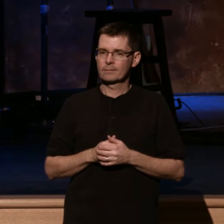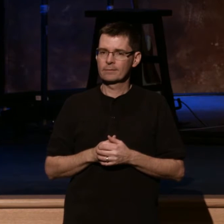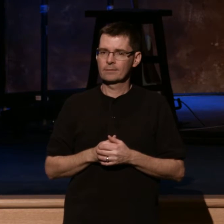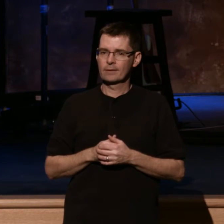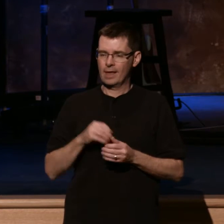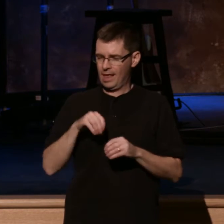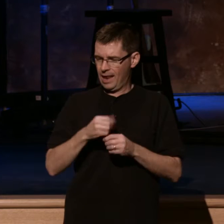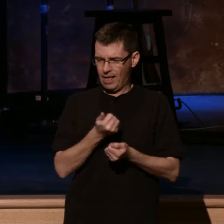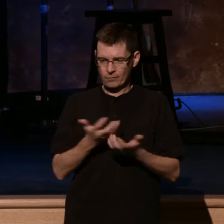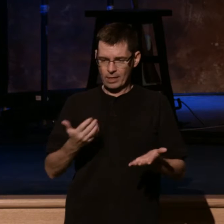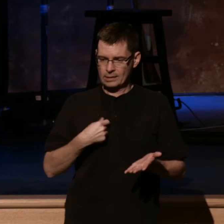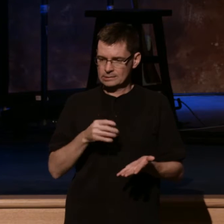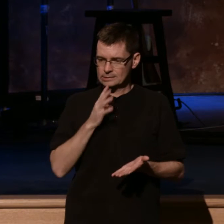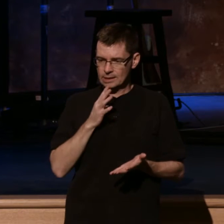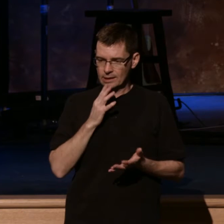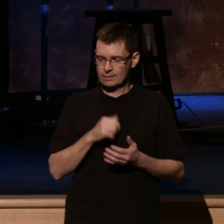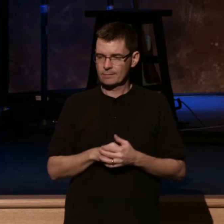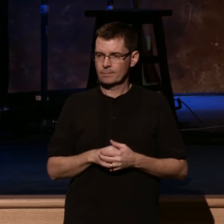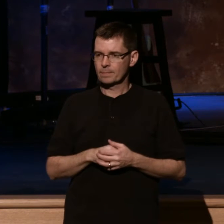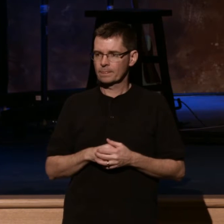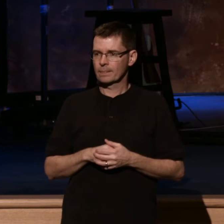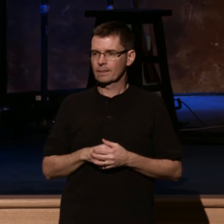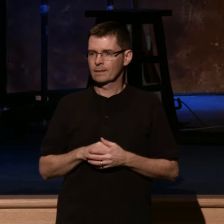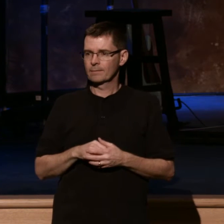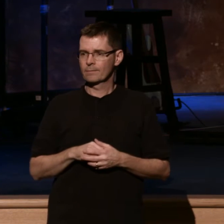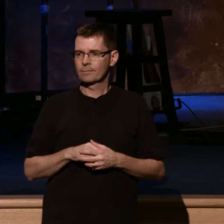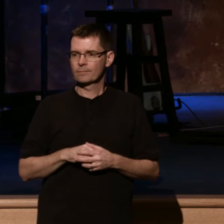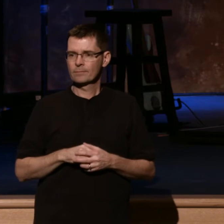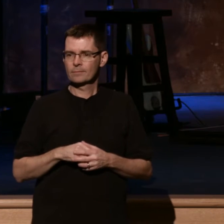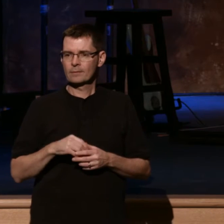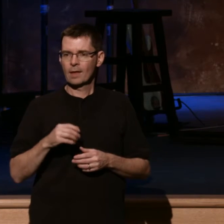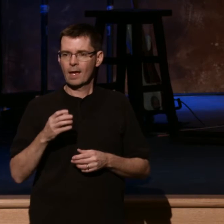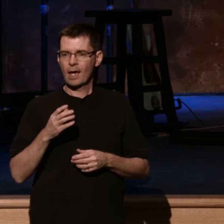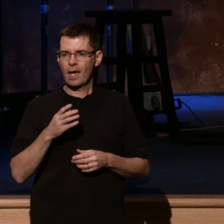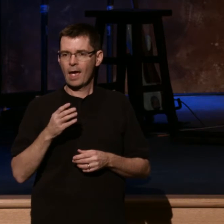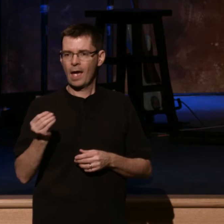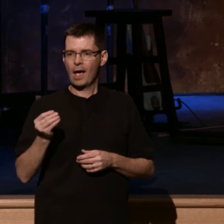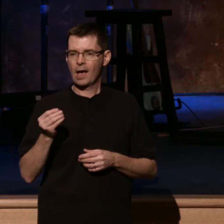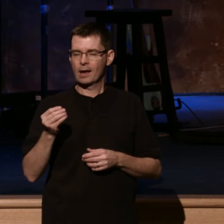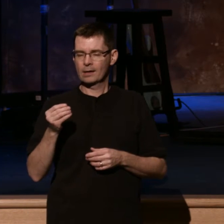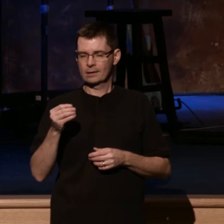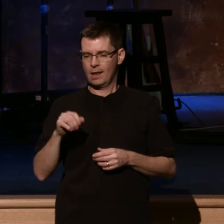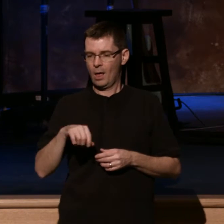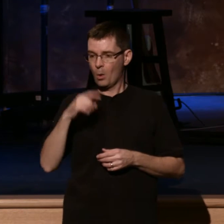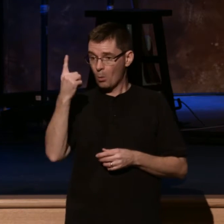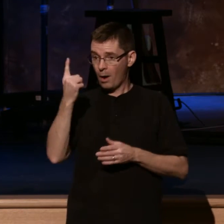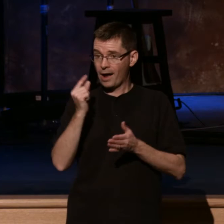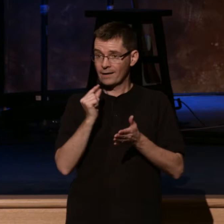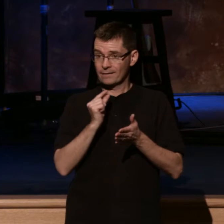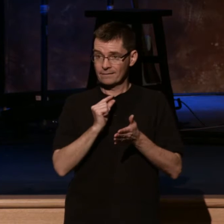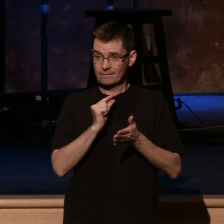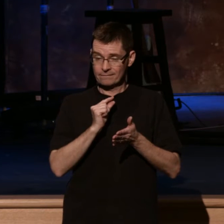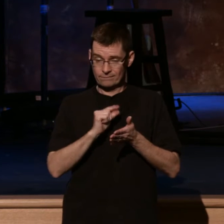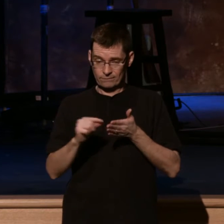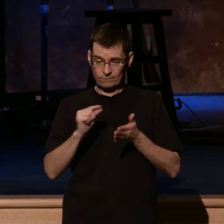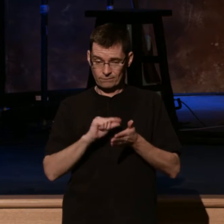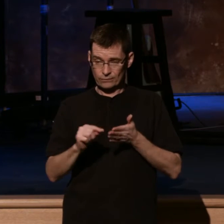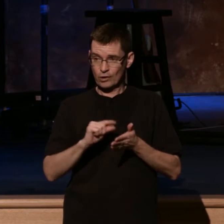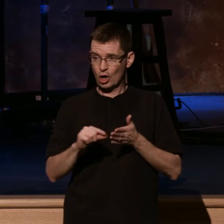But speaking of tombstones, I do have now in my life, one verse. If I can only do one thing, if the hologram is busted and the QR code doesn't